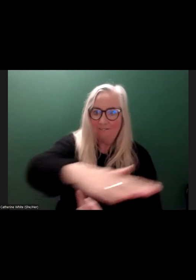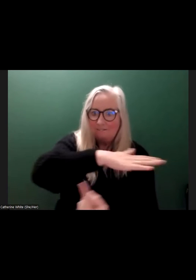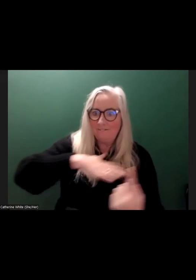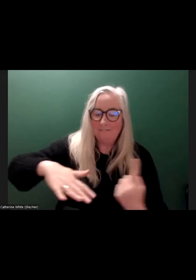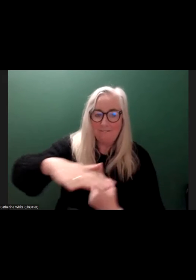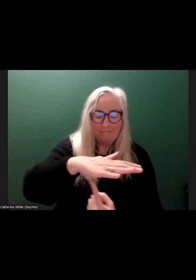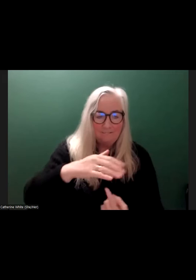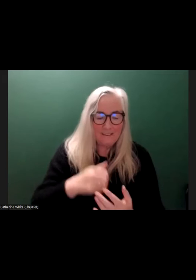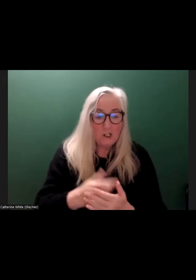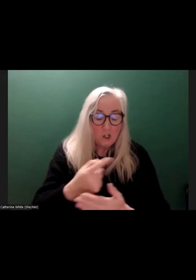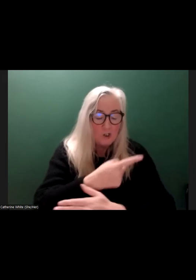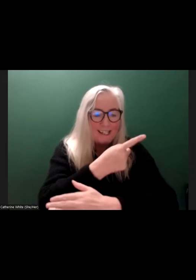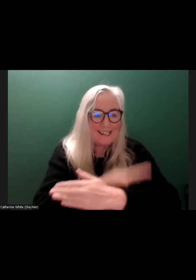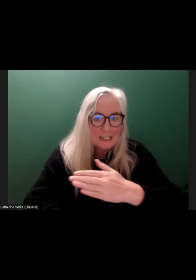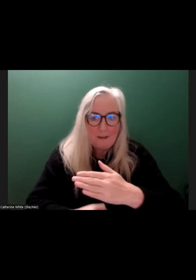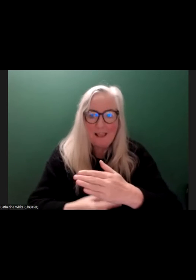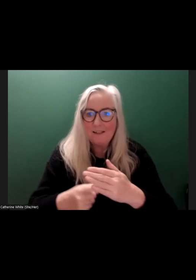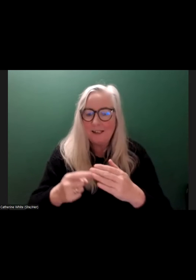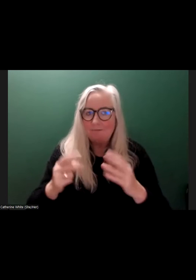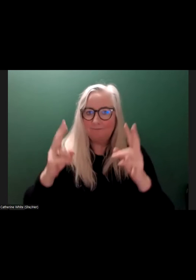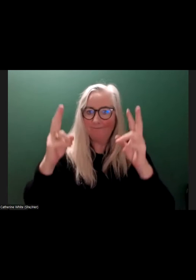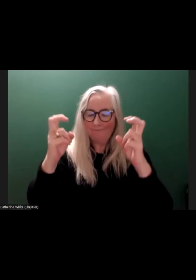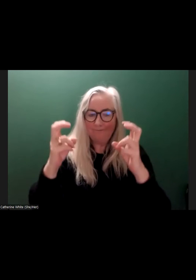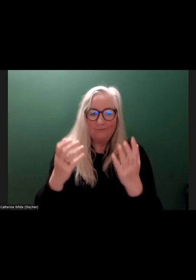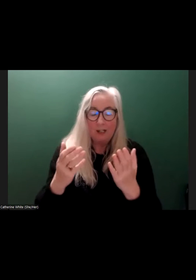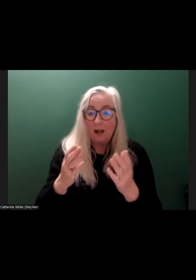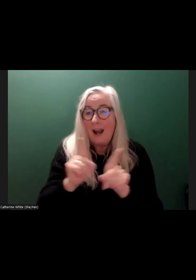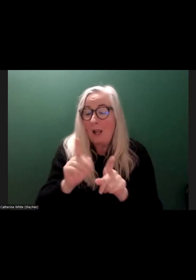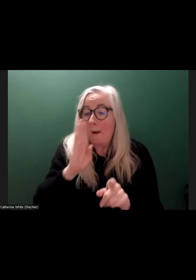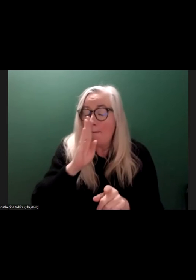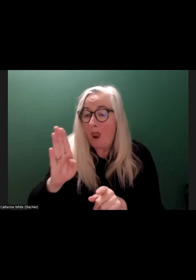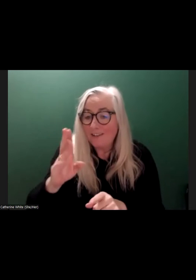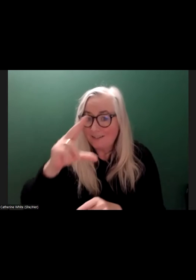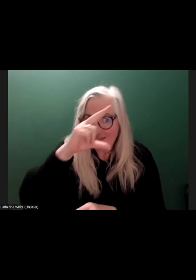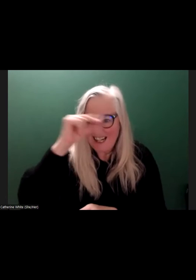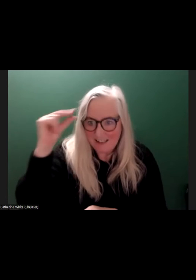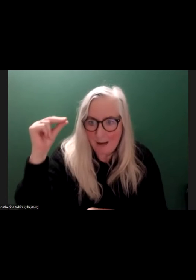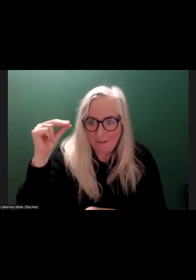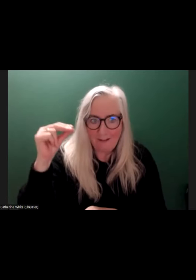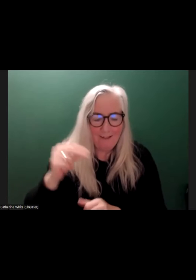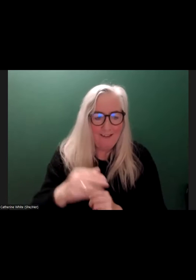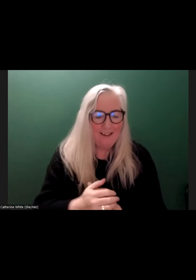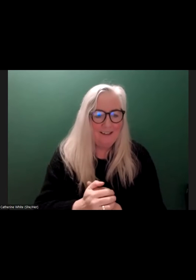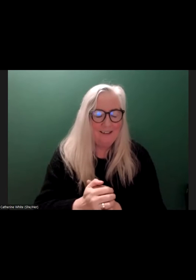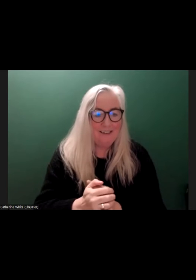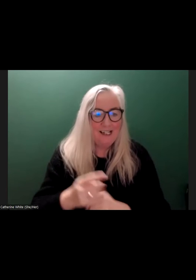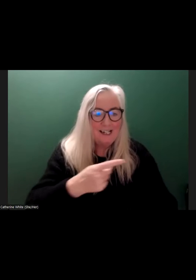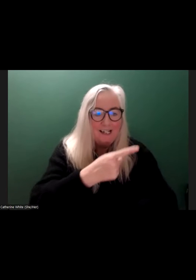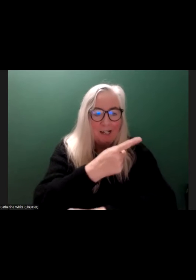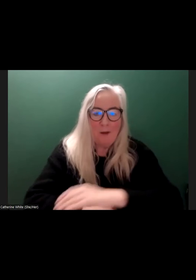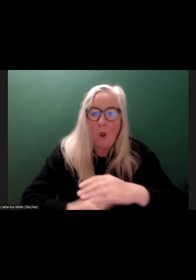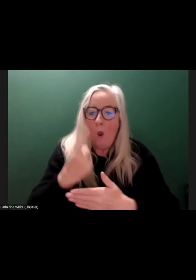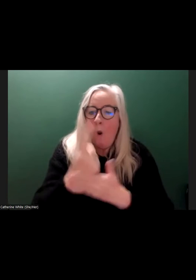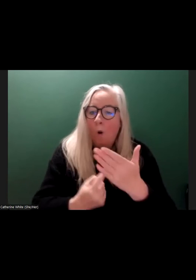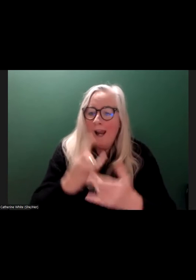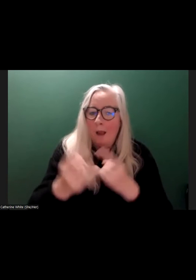disability in a very, very, very blunt example I'll use is this. Disability only happens when